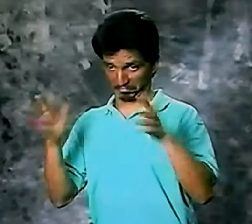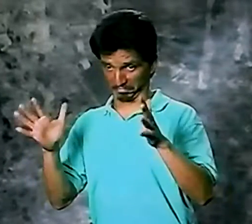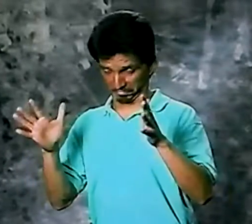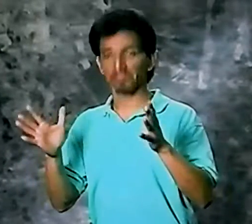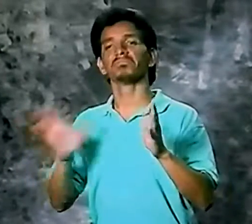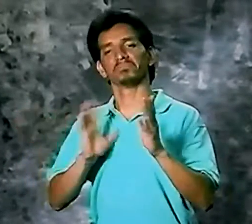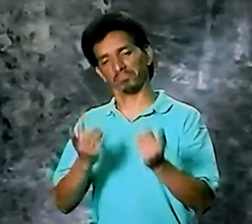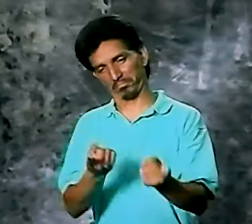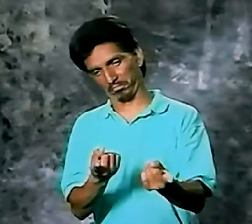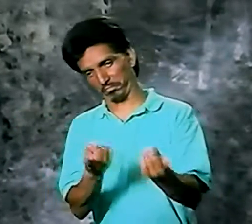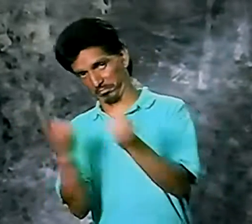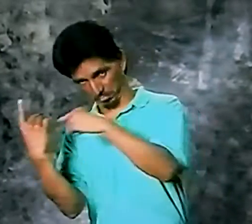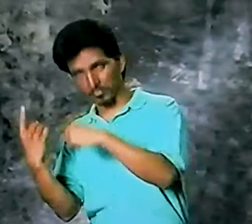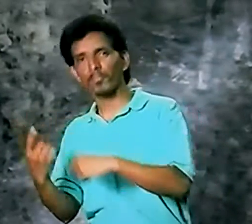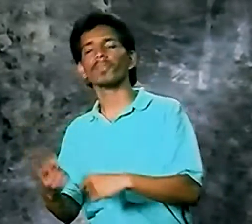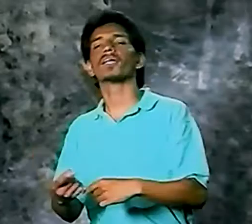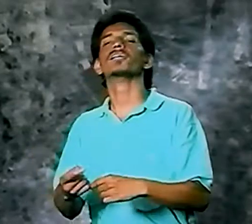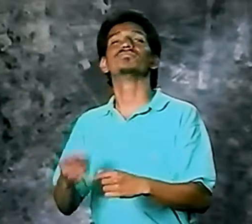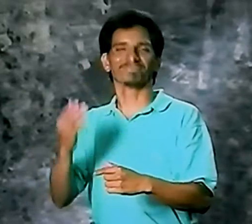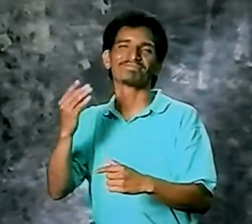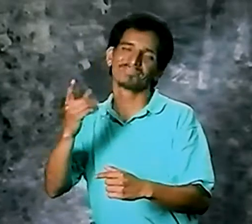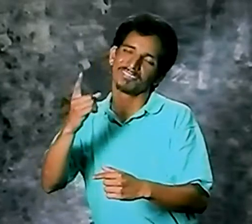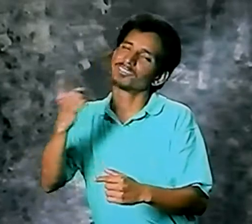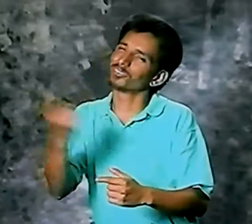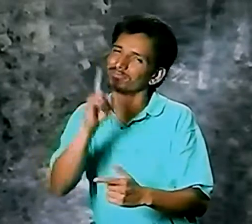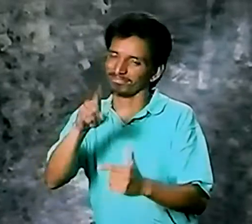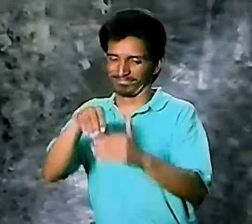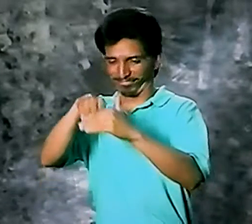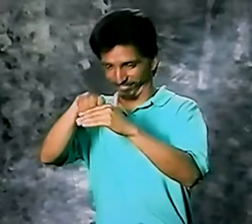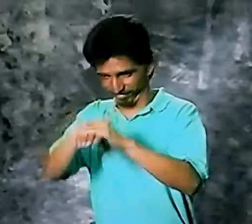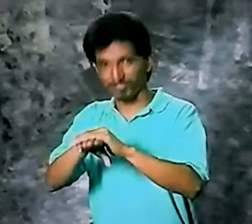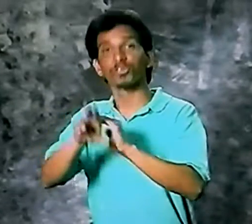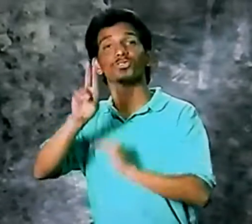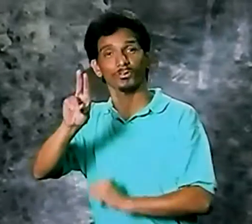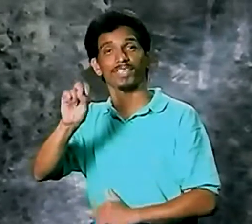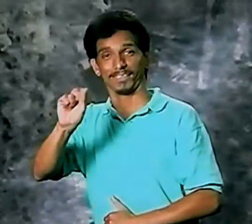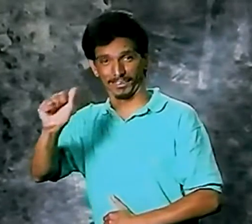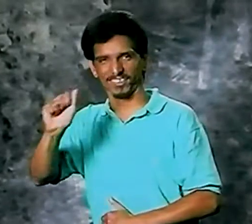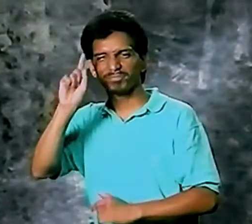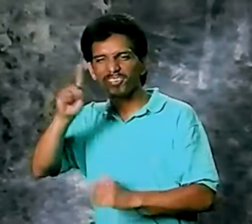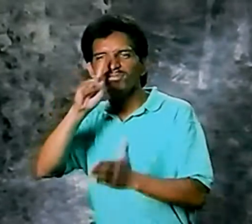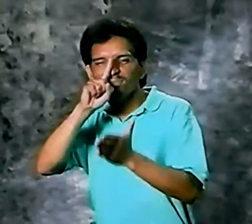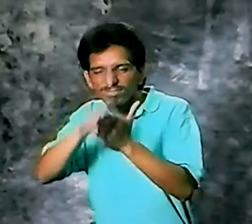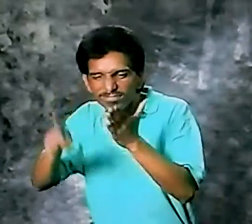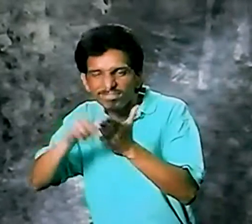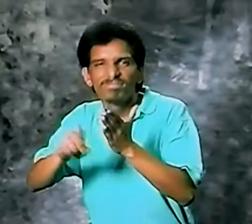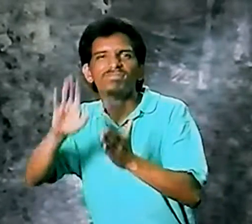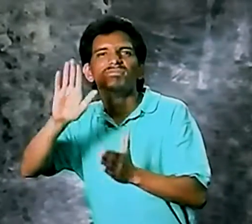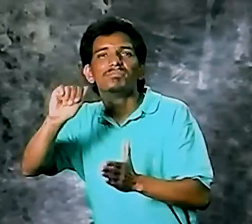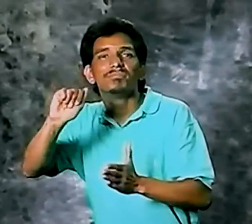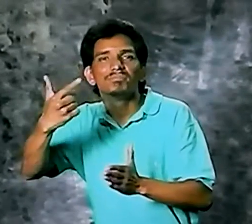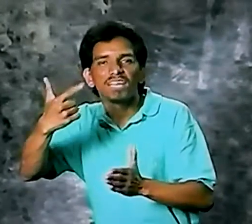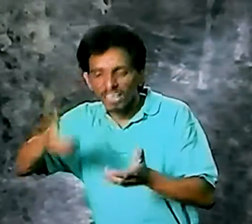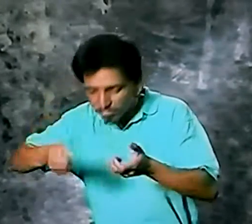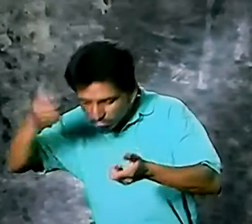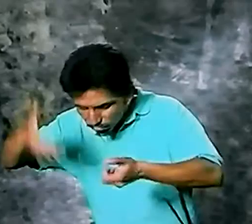Then we were done, both satisfied of what we had done during the day. So we decided to go back home to Los Angeles.